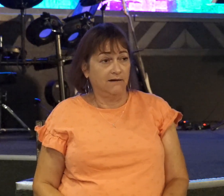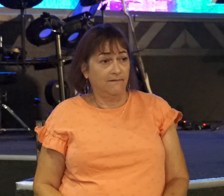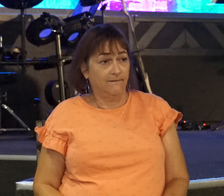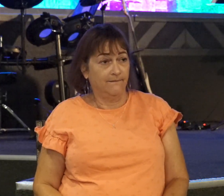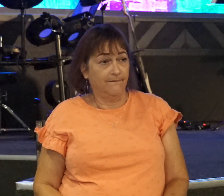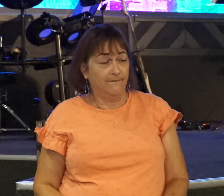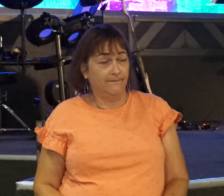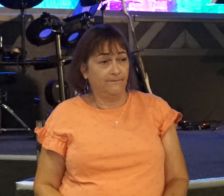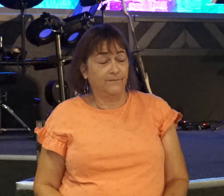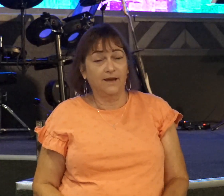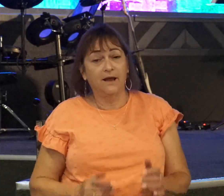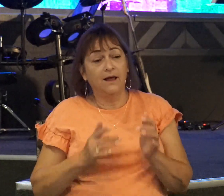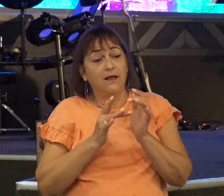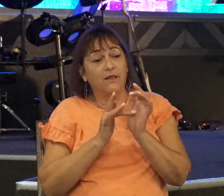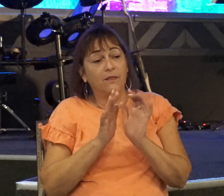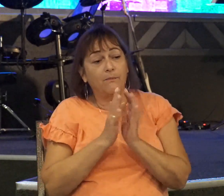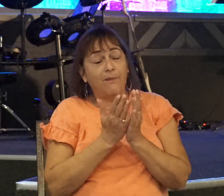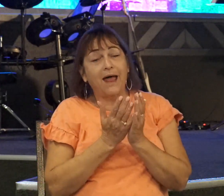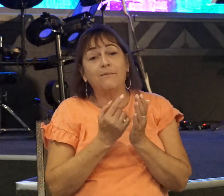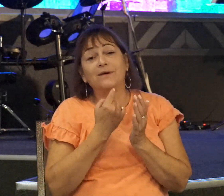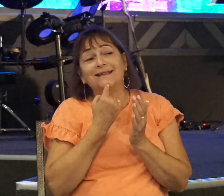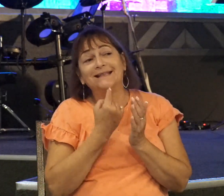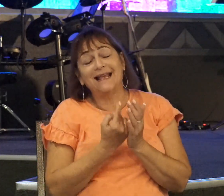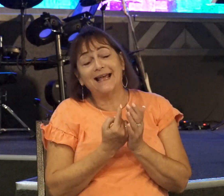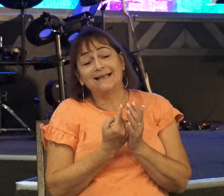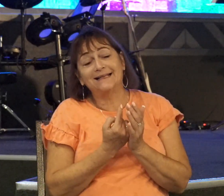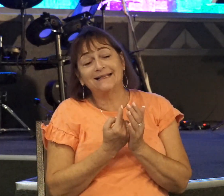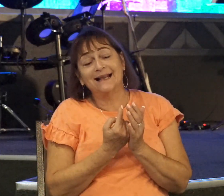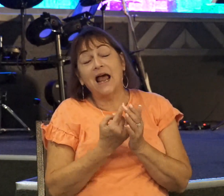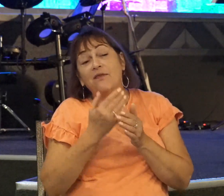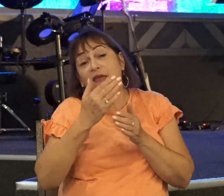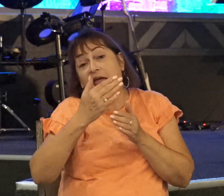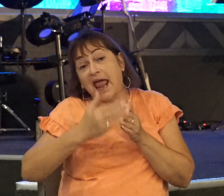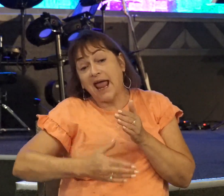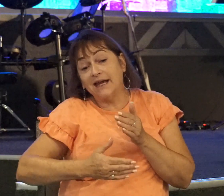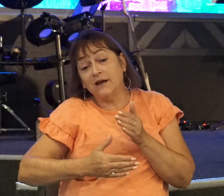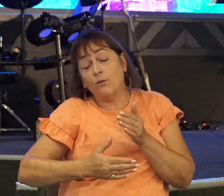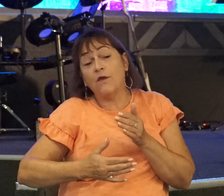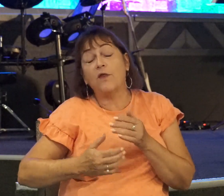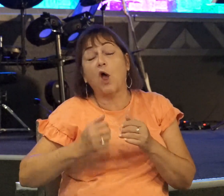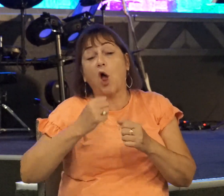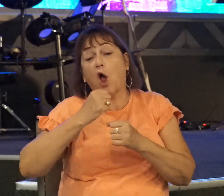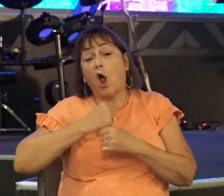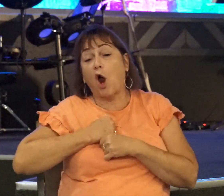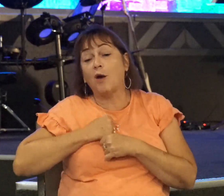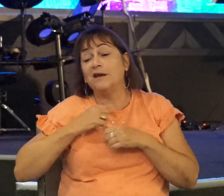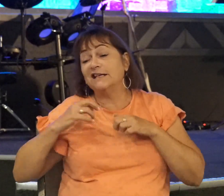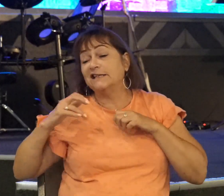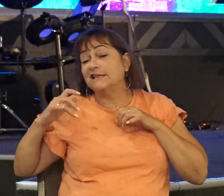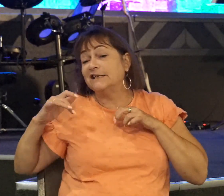The Bible says, at the very end, guys, when the armies of the nations come against Jesus,